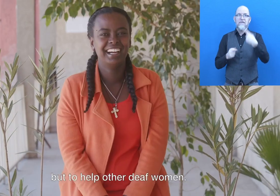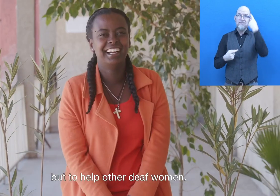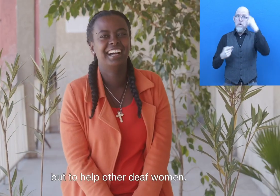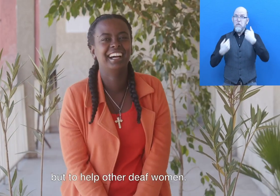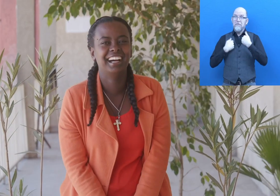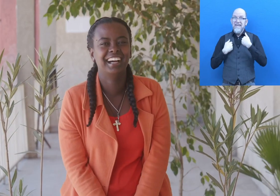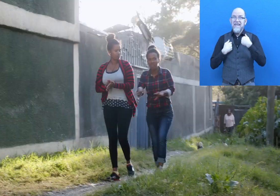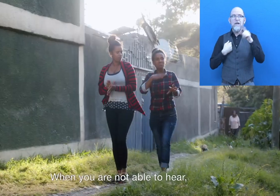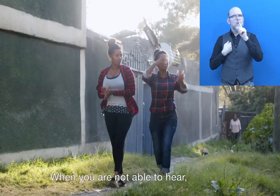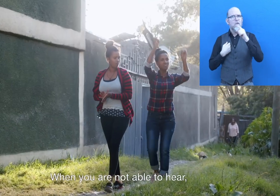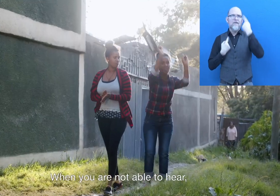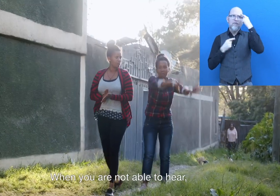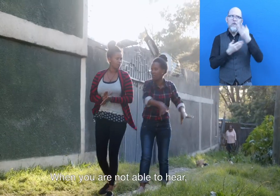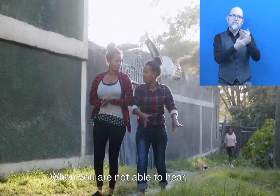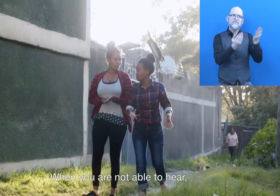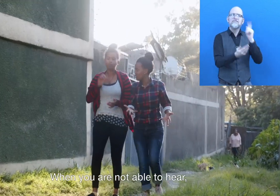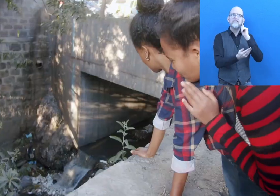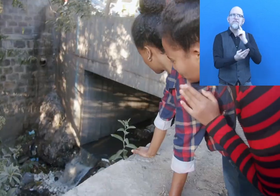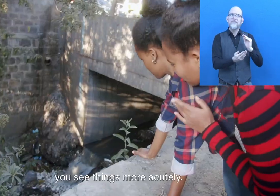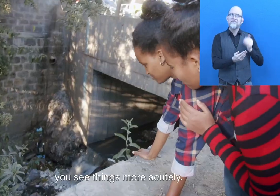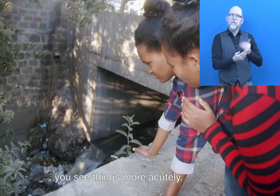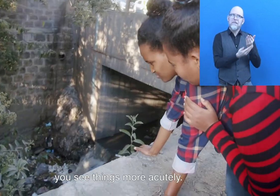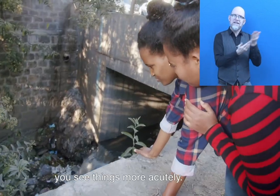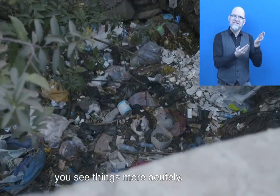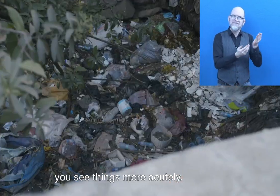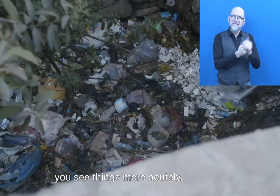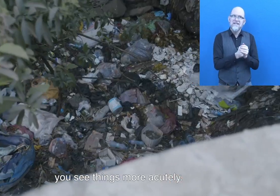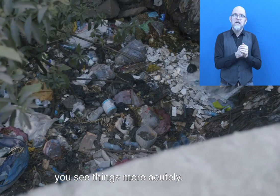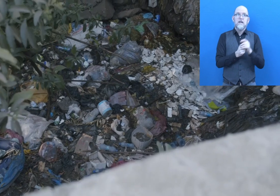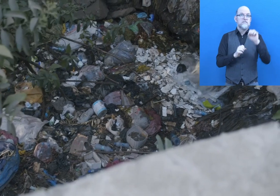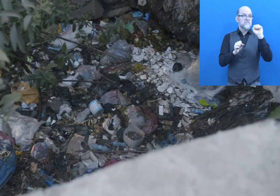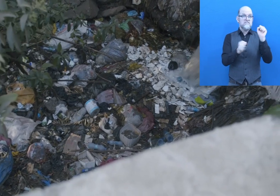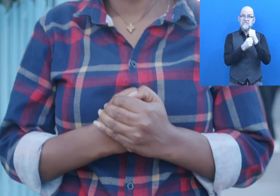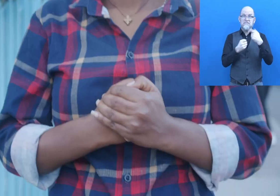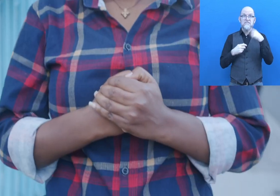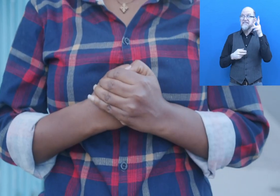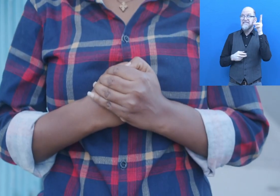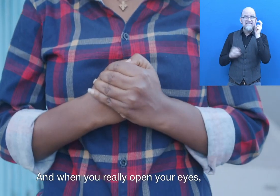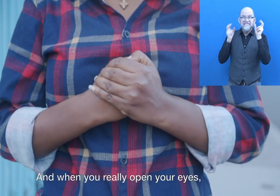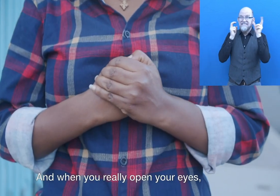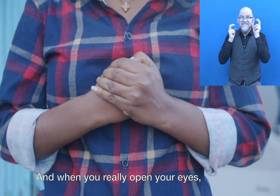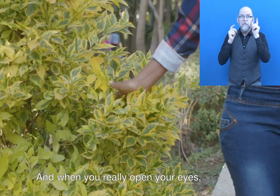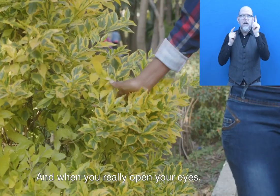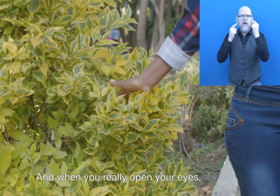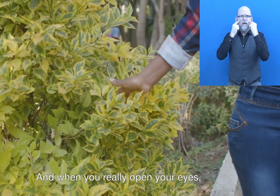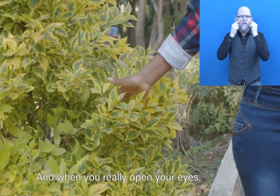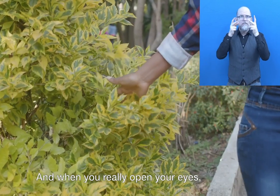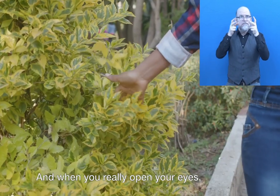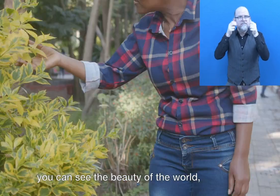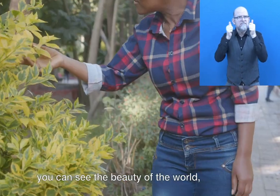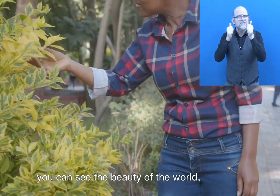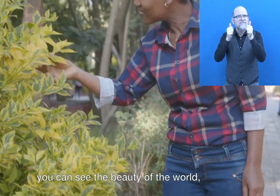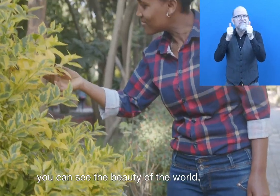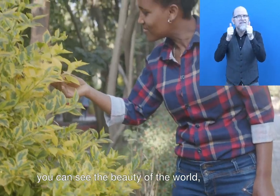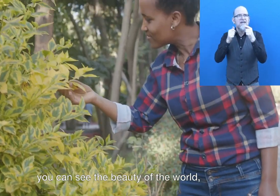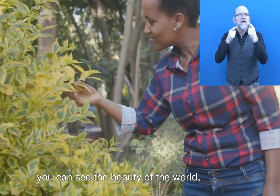other deaf women. When you're not able to hear, you see things more acutely. And when you really open your eyes,